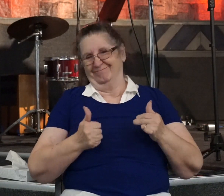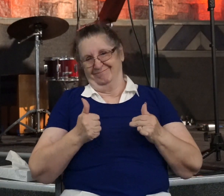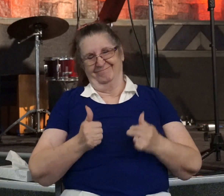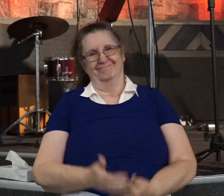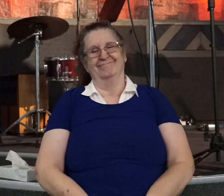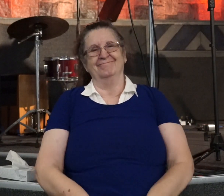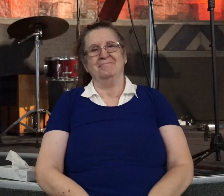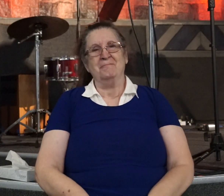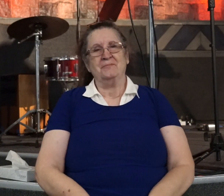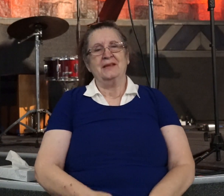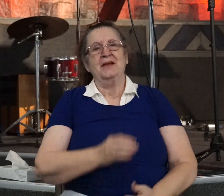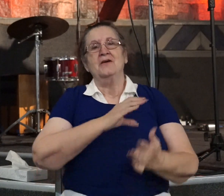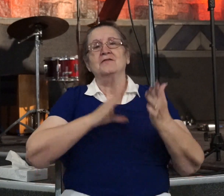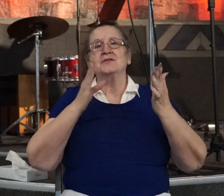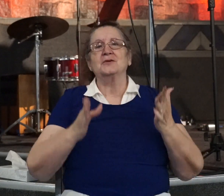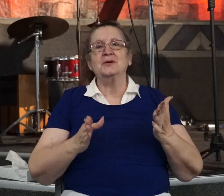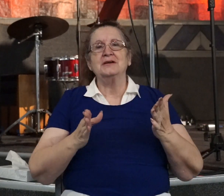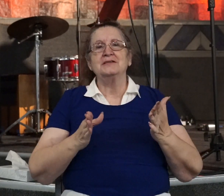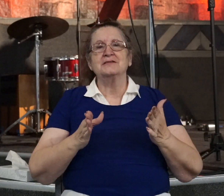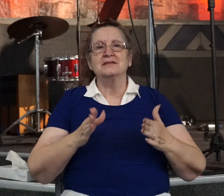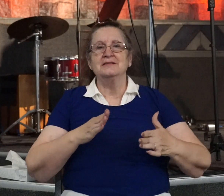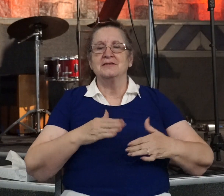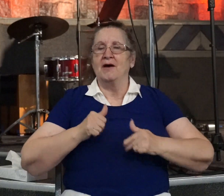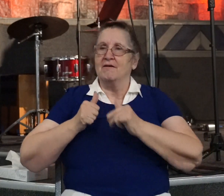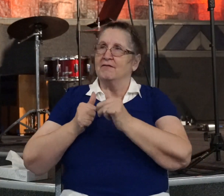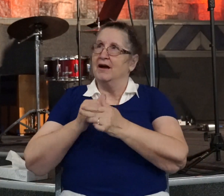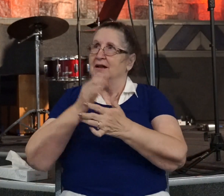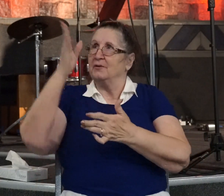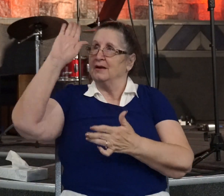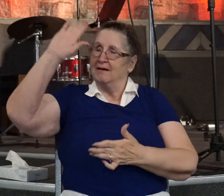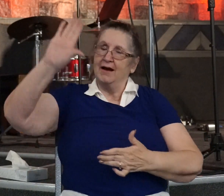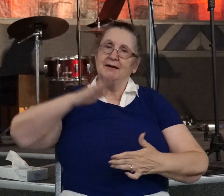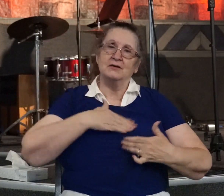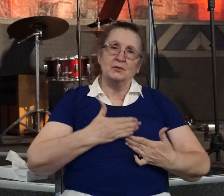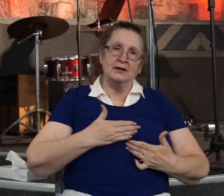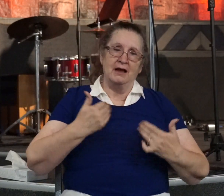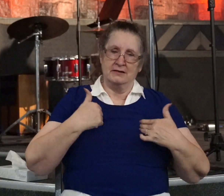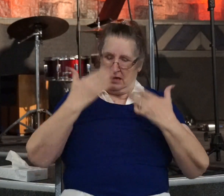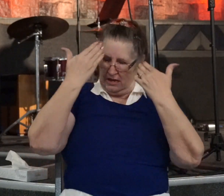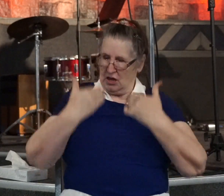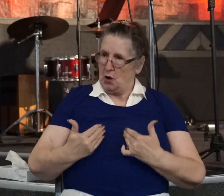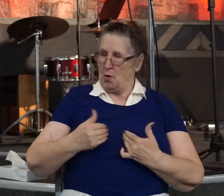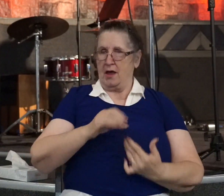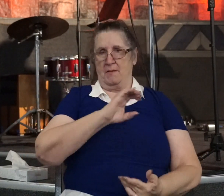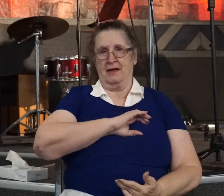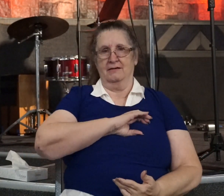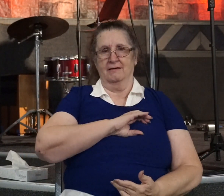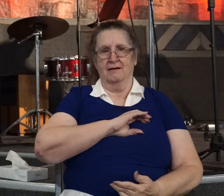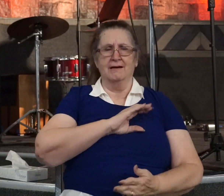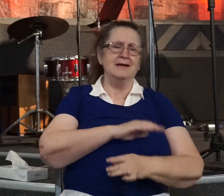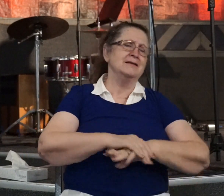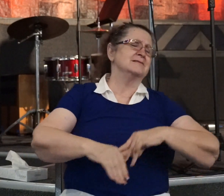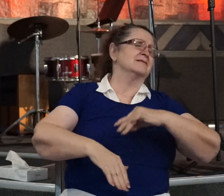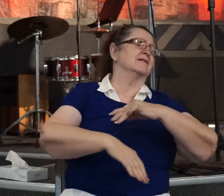For the Christian who is in the will of God and has the here I am Lord attitude. It's a comfort when Jesus is watching her every move.